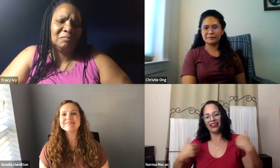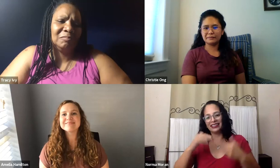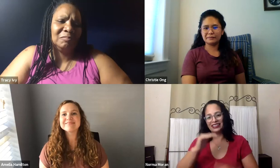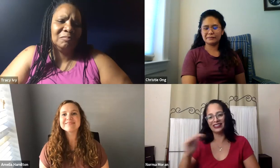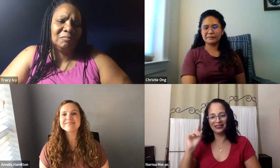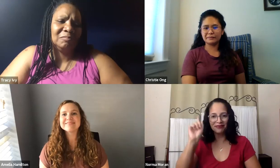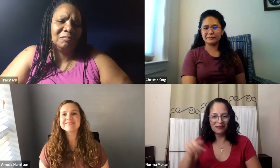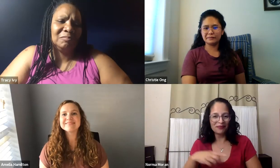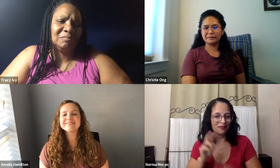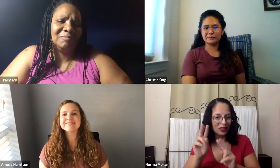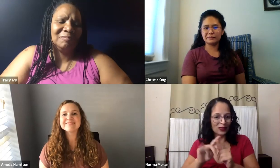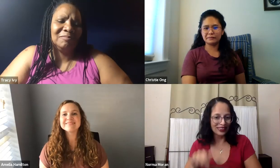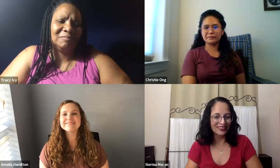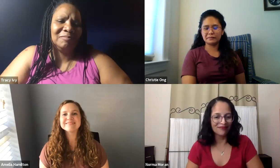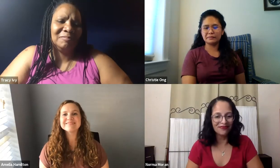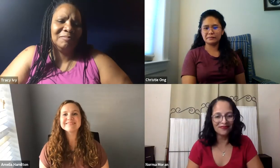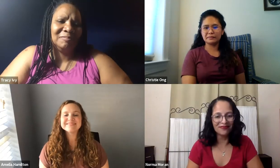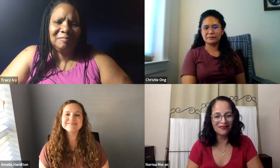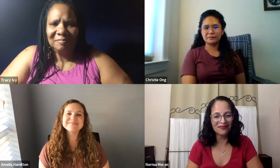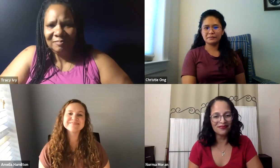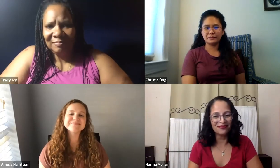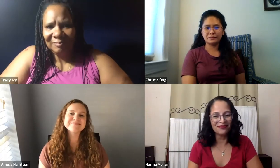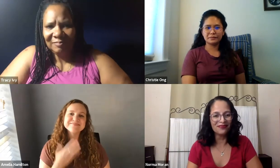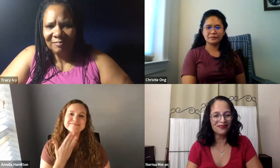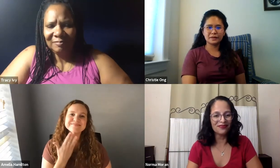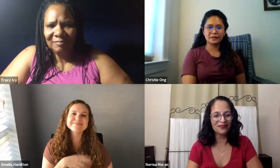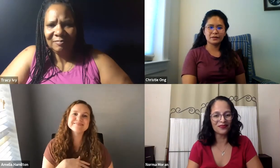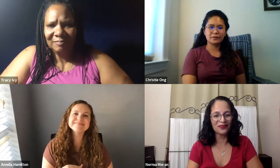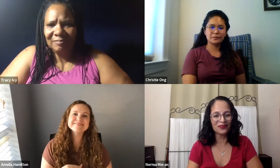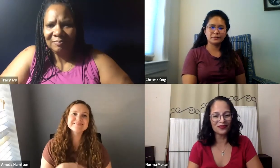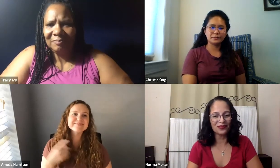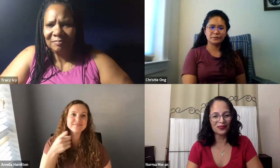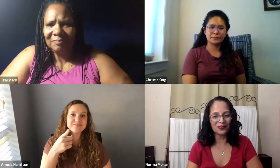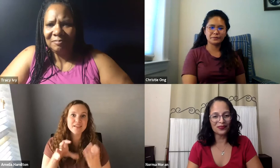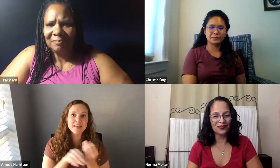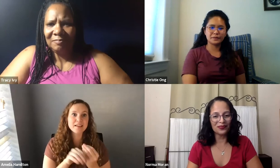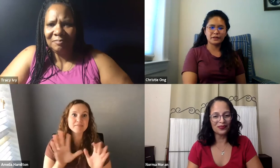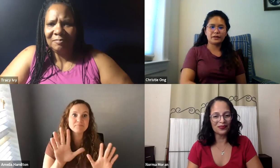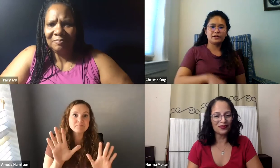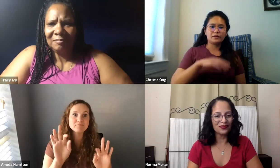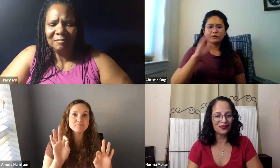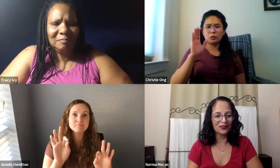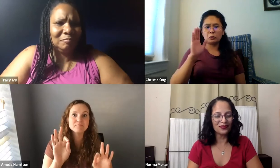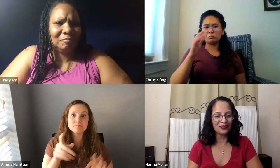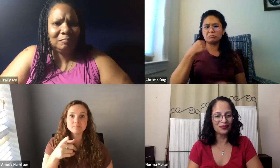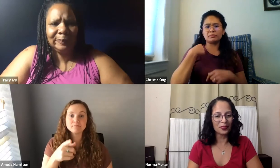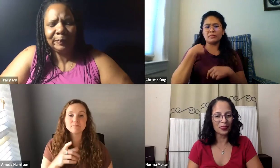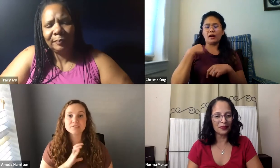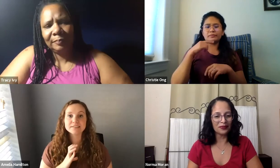went, we really enjoyed it. And now, you know, having other younger children be able to go and benefit from that experience is really great. Did anyone else want to add?